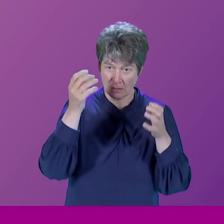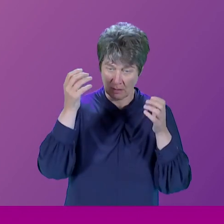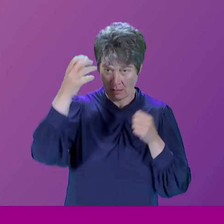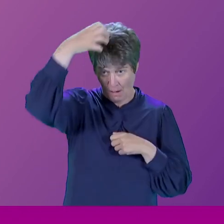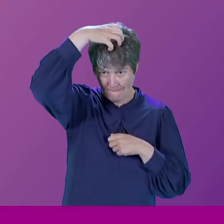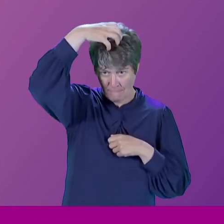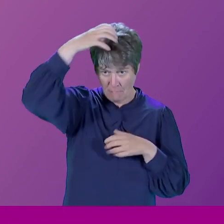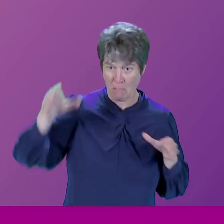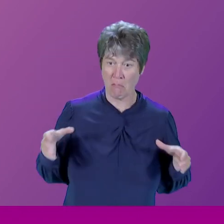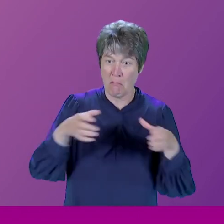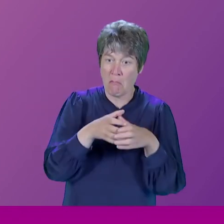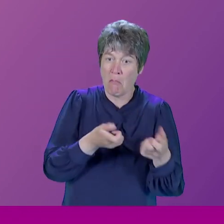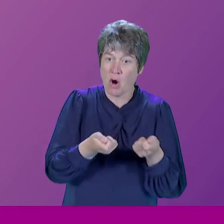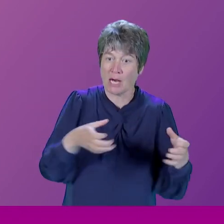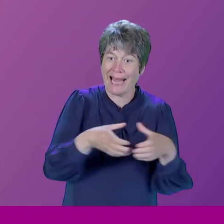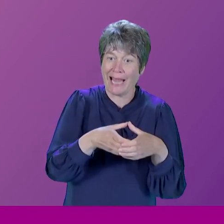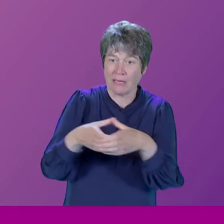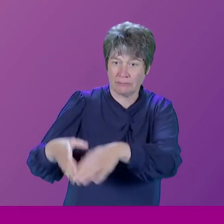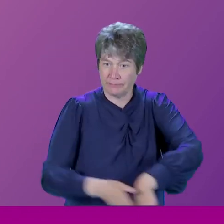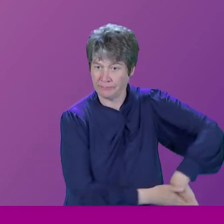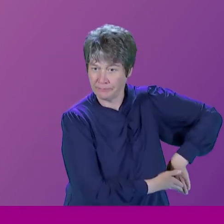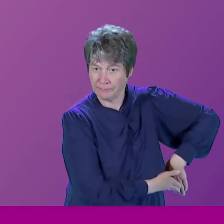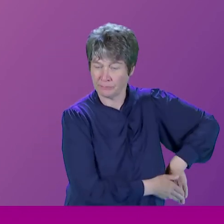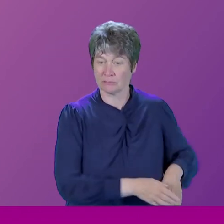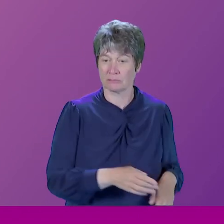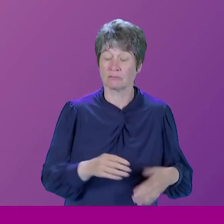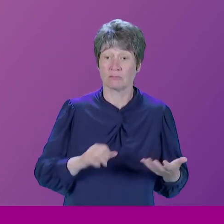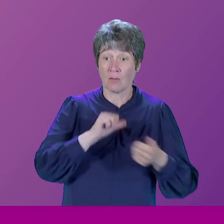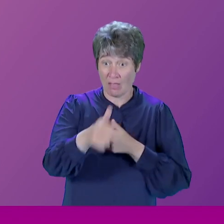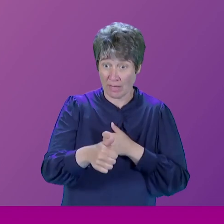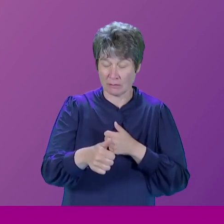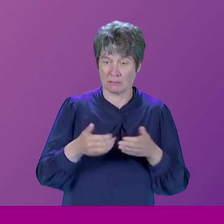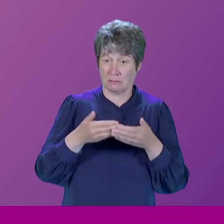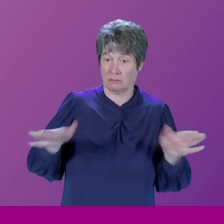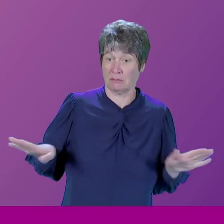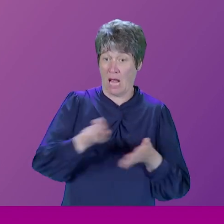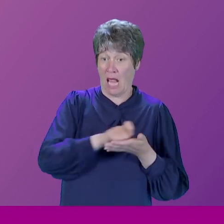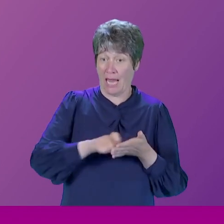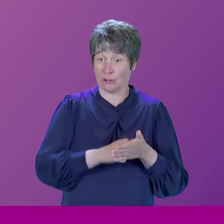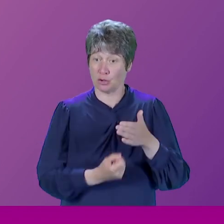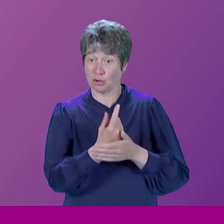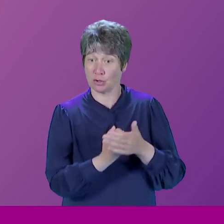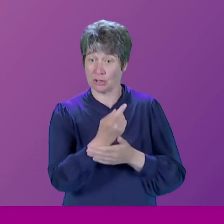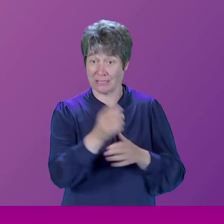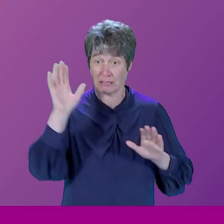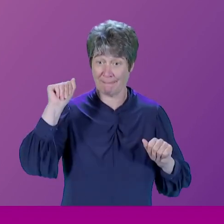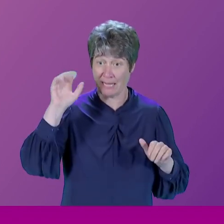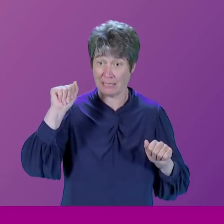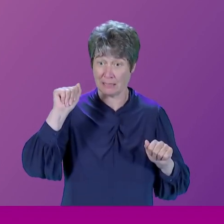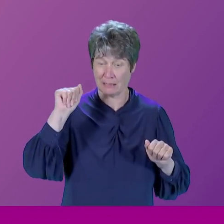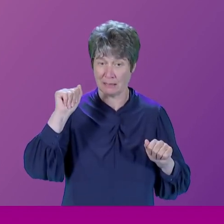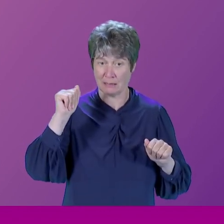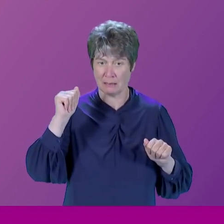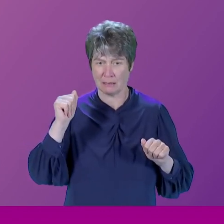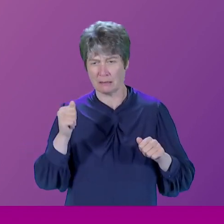elections in Spain, some of which were won by right of centre